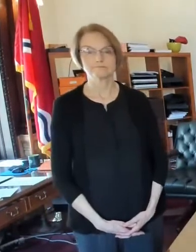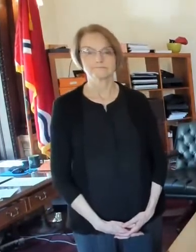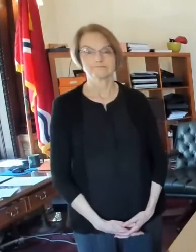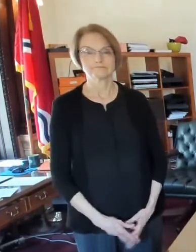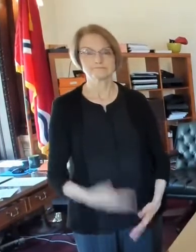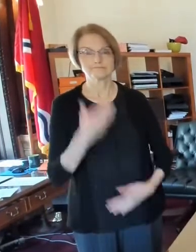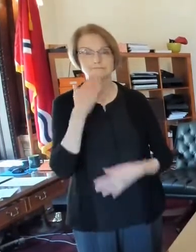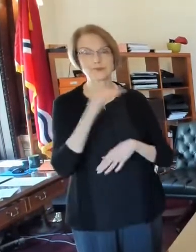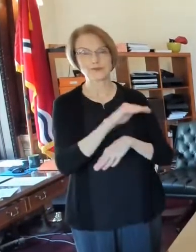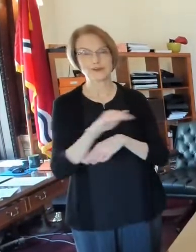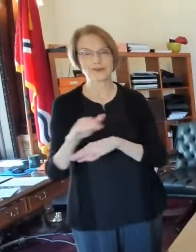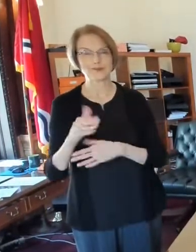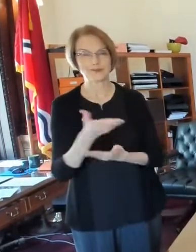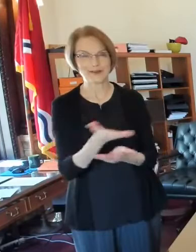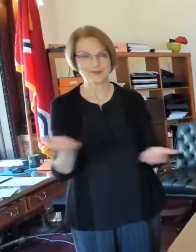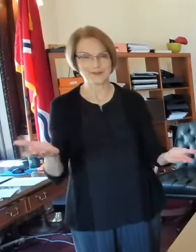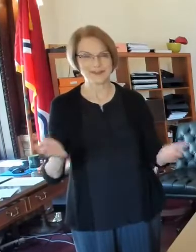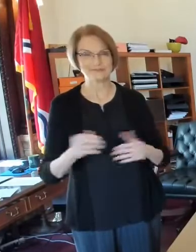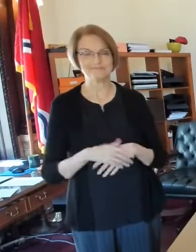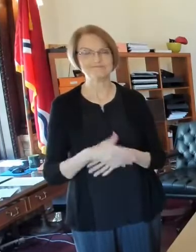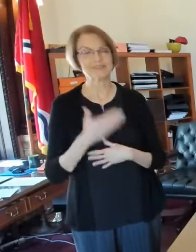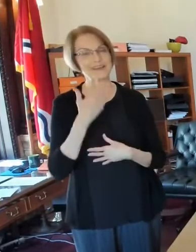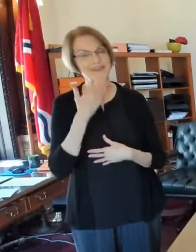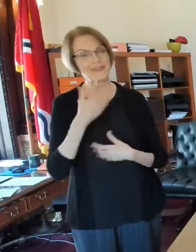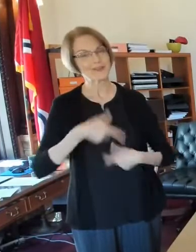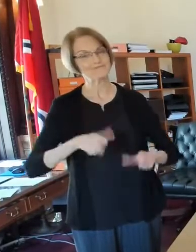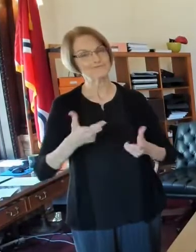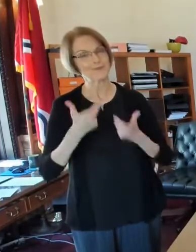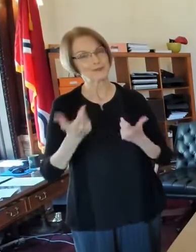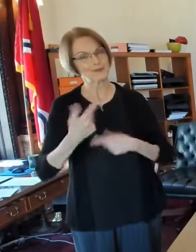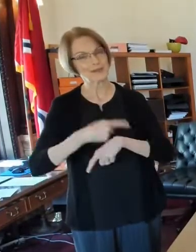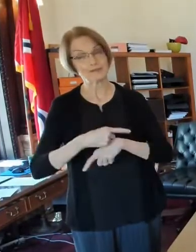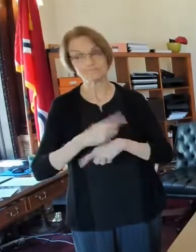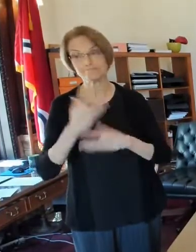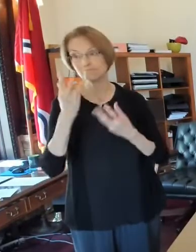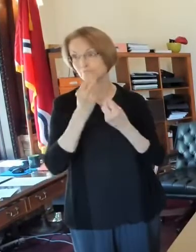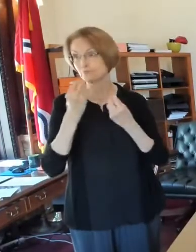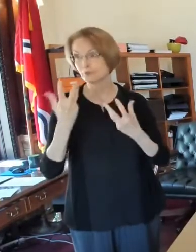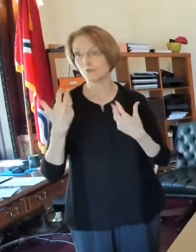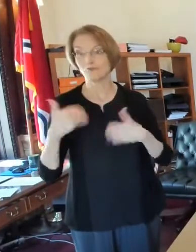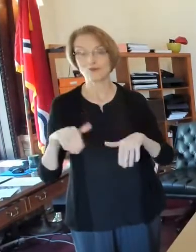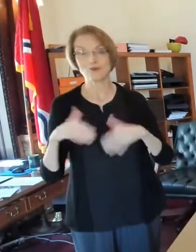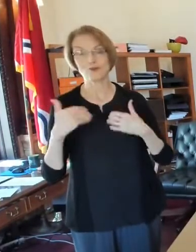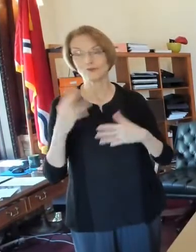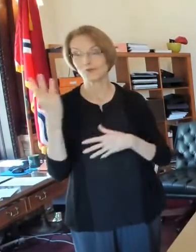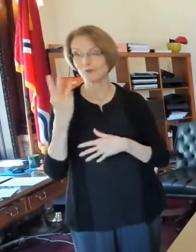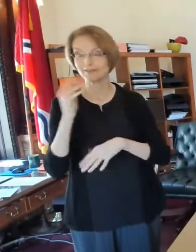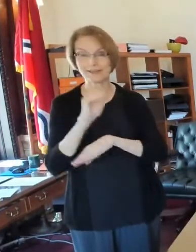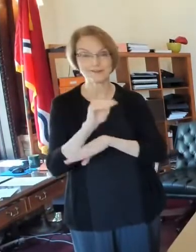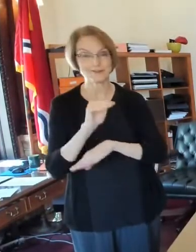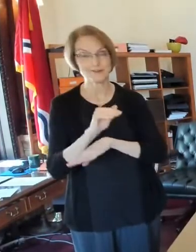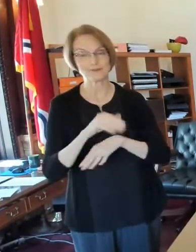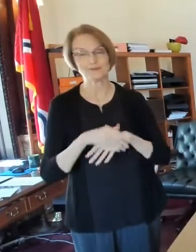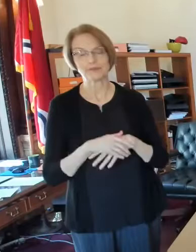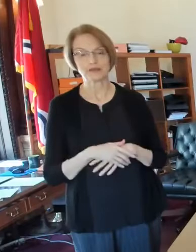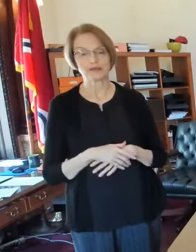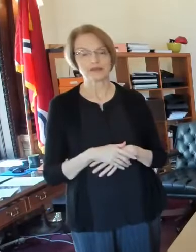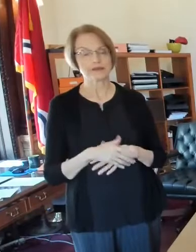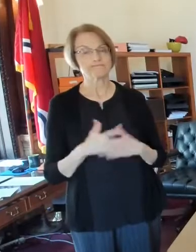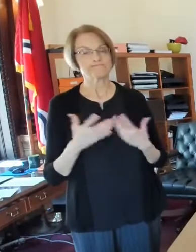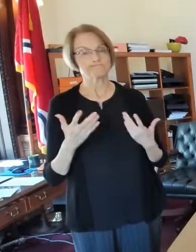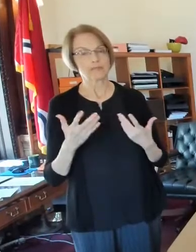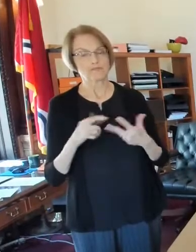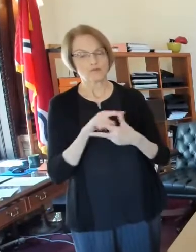Good afternoon everyone. Thank you for being with us today on a beautiful Wednesday afternoon. We've got